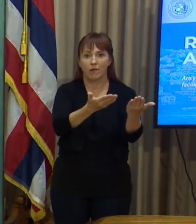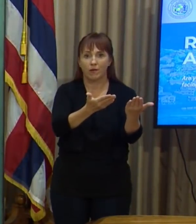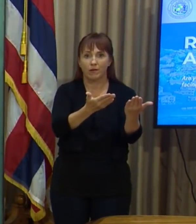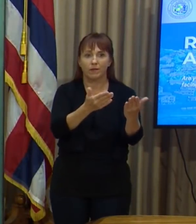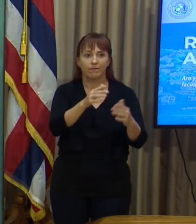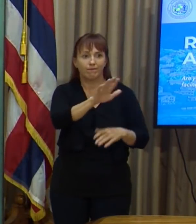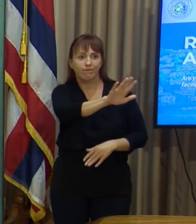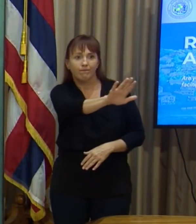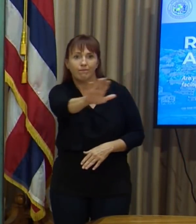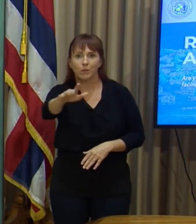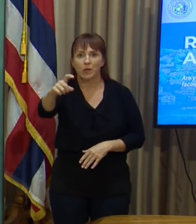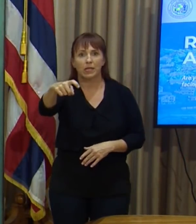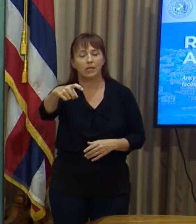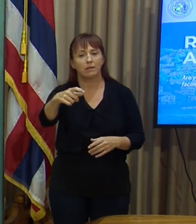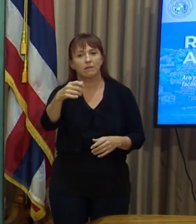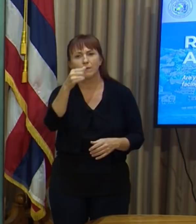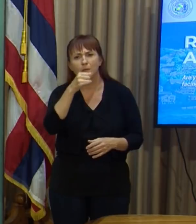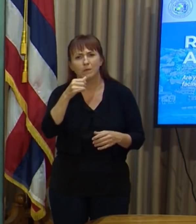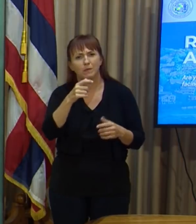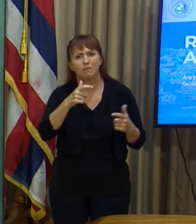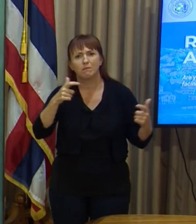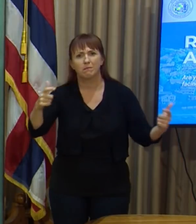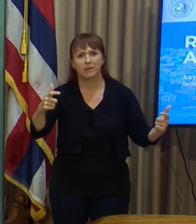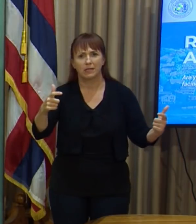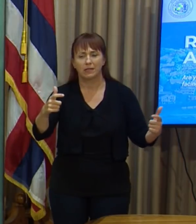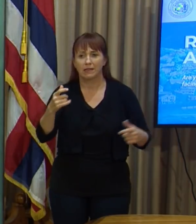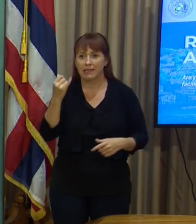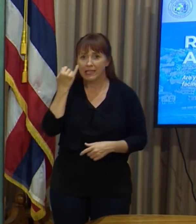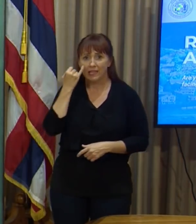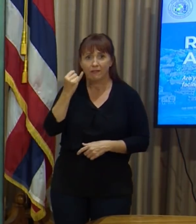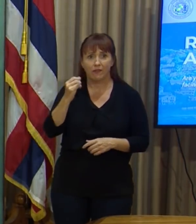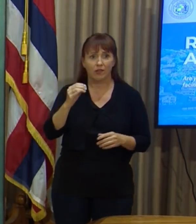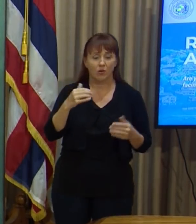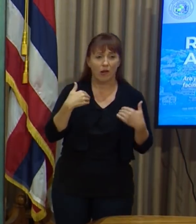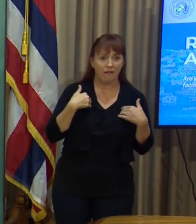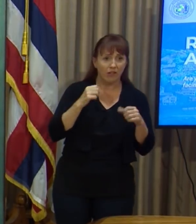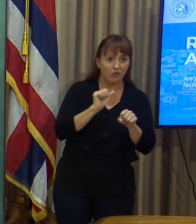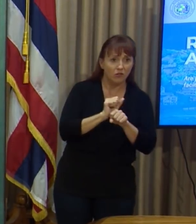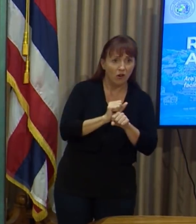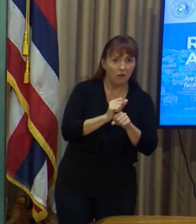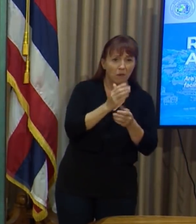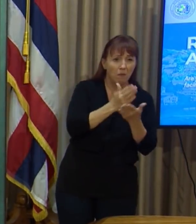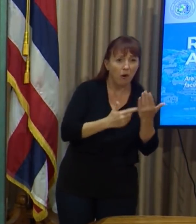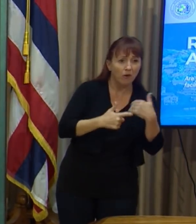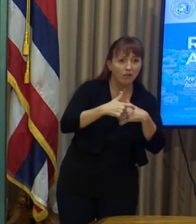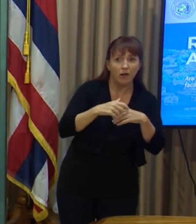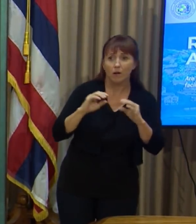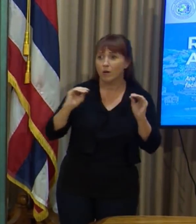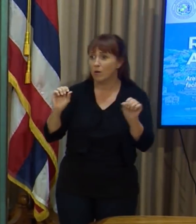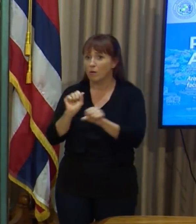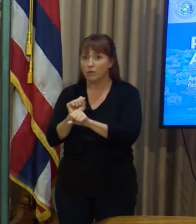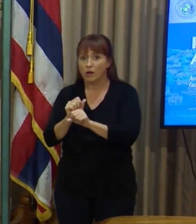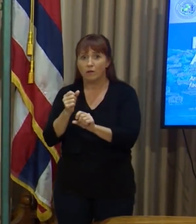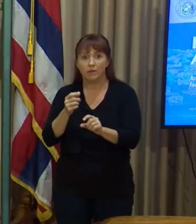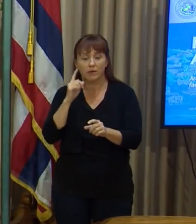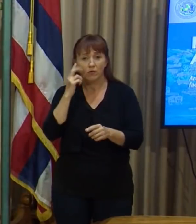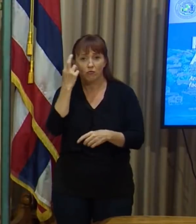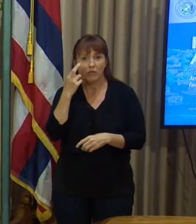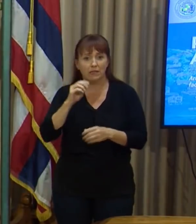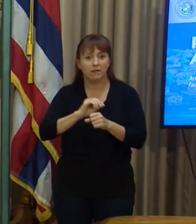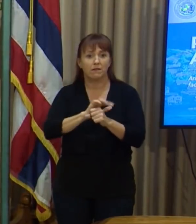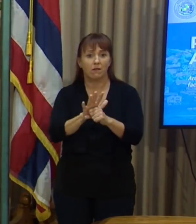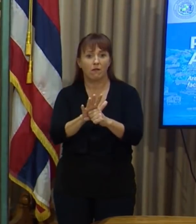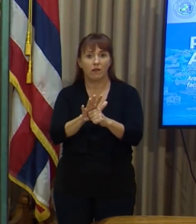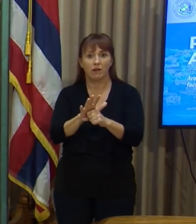the need out there is so great. If you're unemployed or partially unemployed due to the pandemic and your